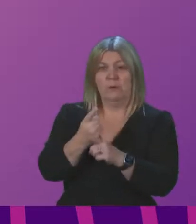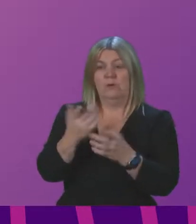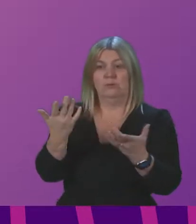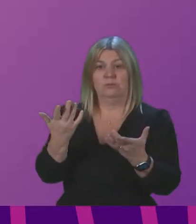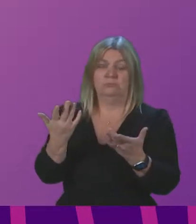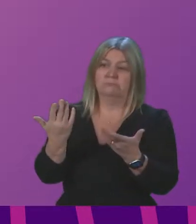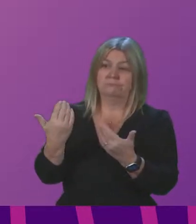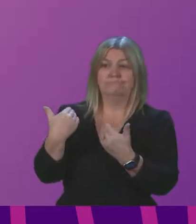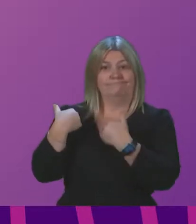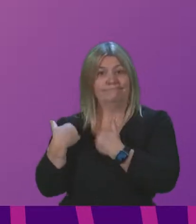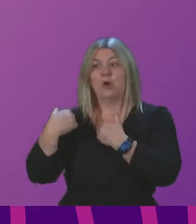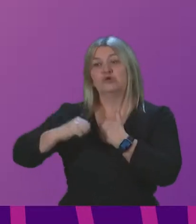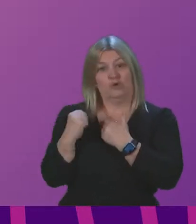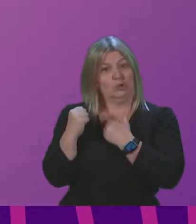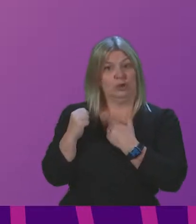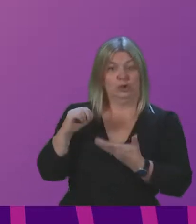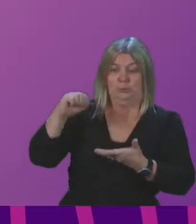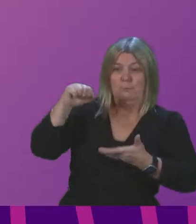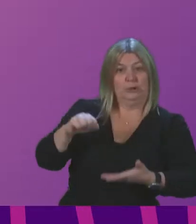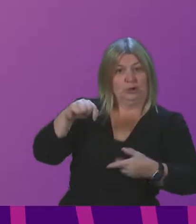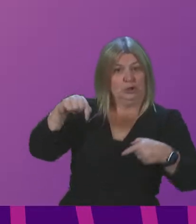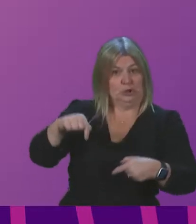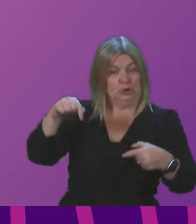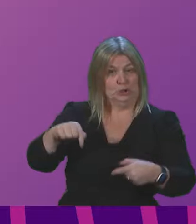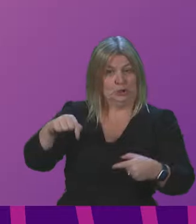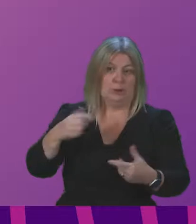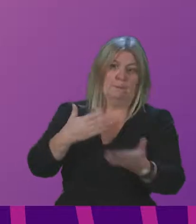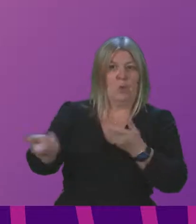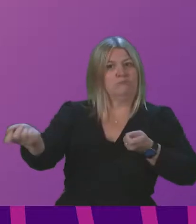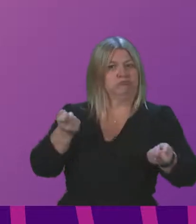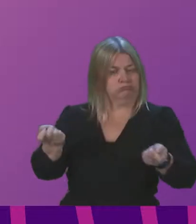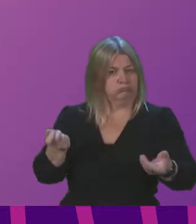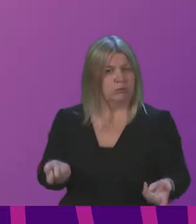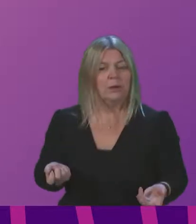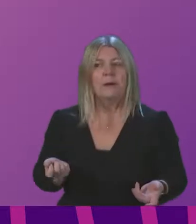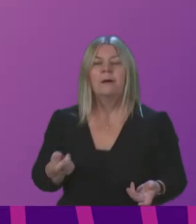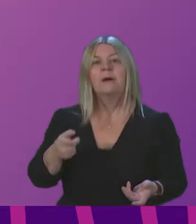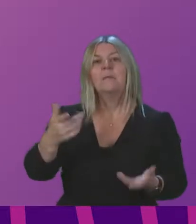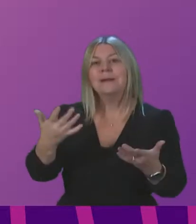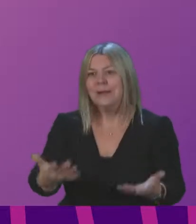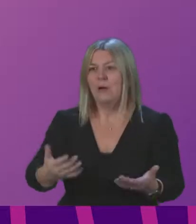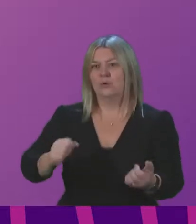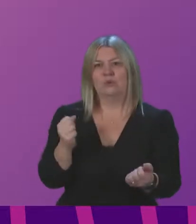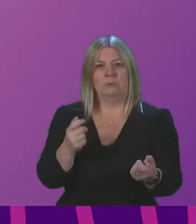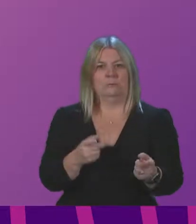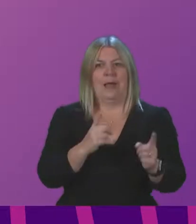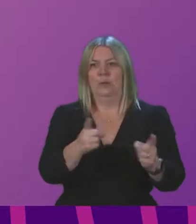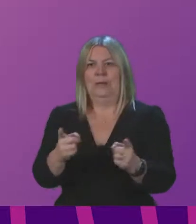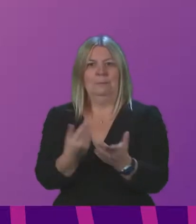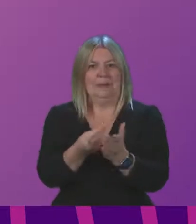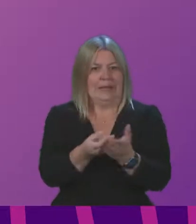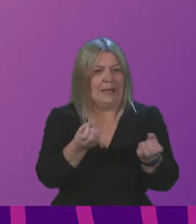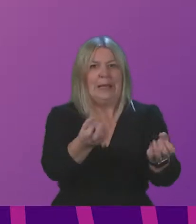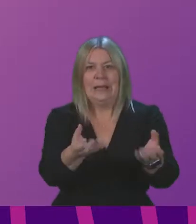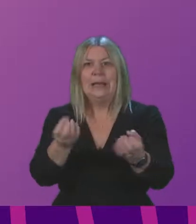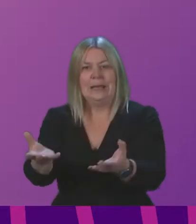certainty to budget planning. With no such guarantee, this year the Scottish Government was in a difficult and uncertain position of having to allocate spend without knowing whether all the resources